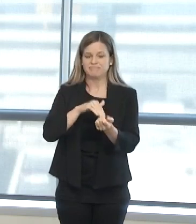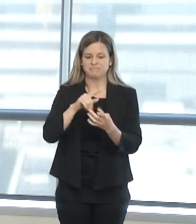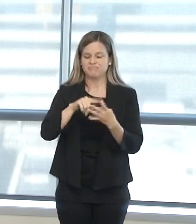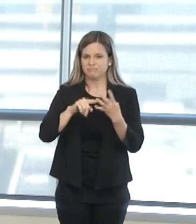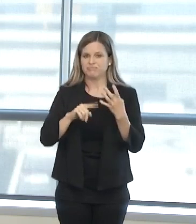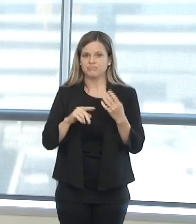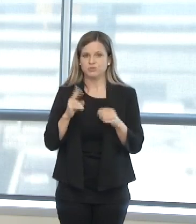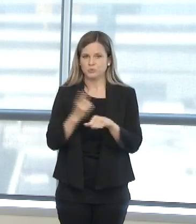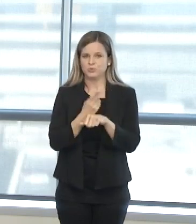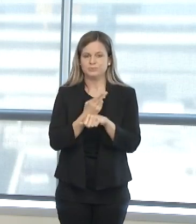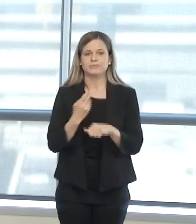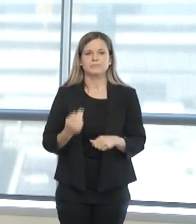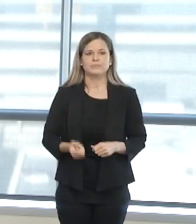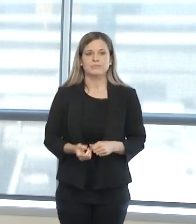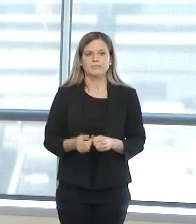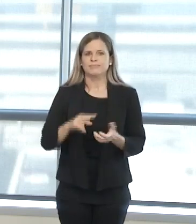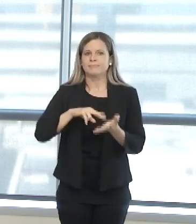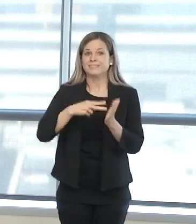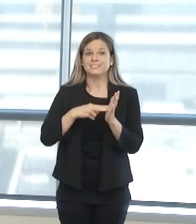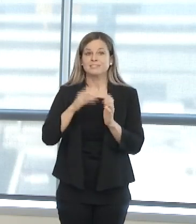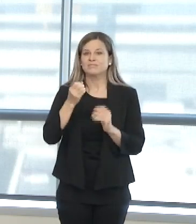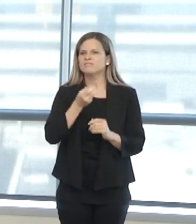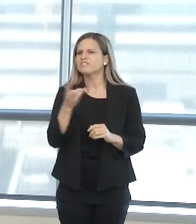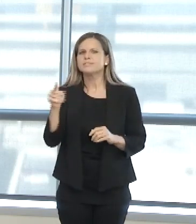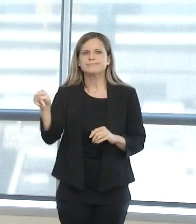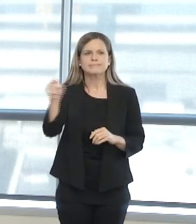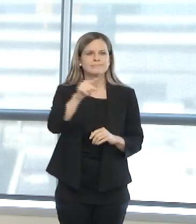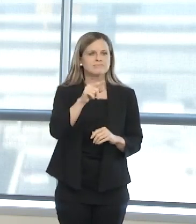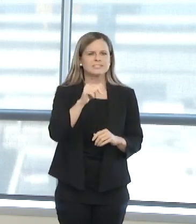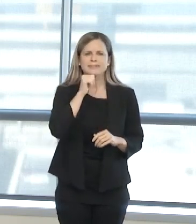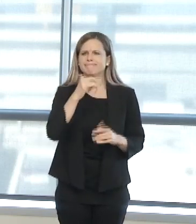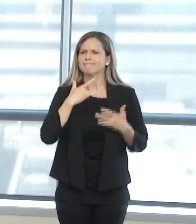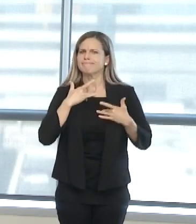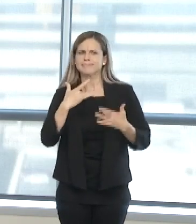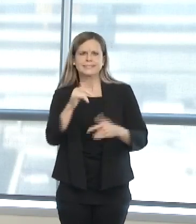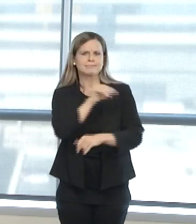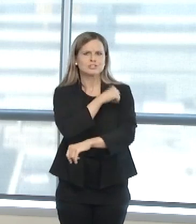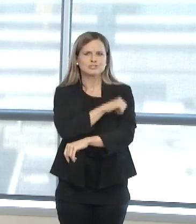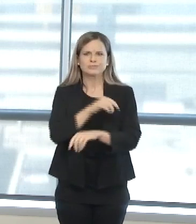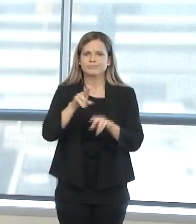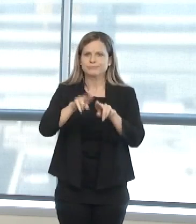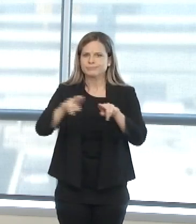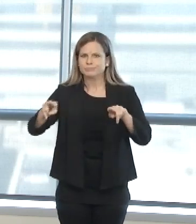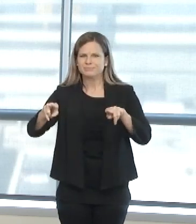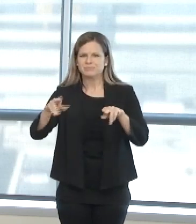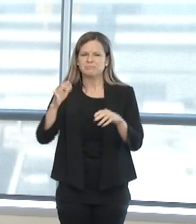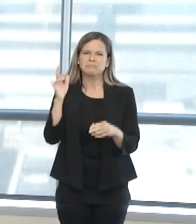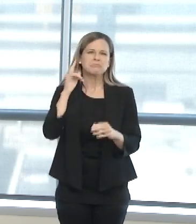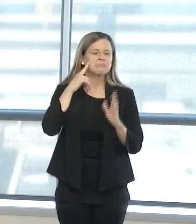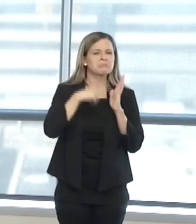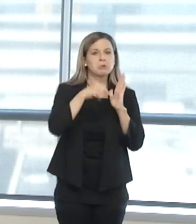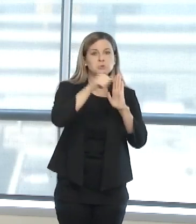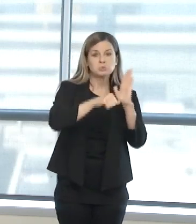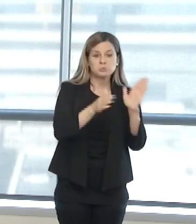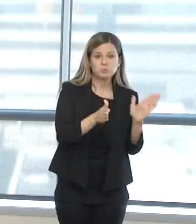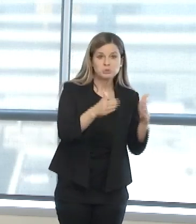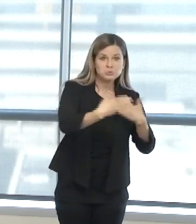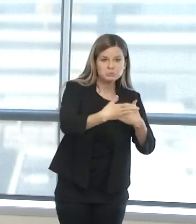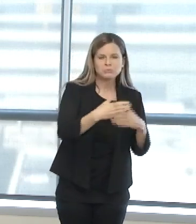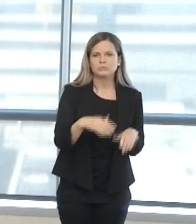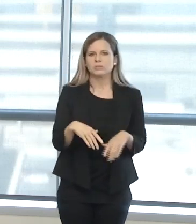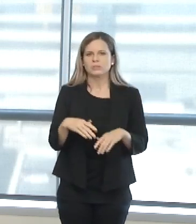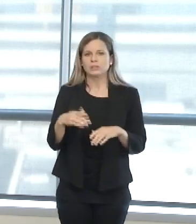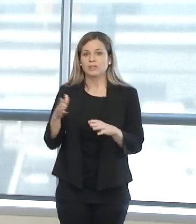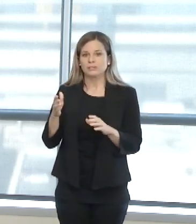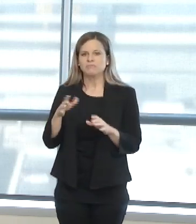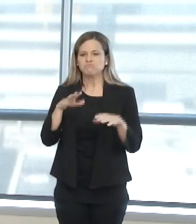nontraditional spaces, such as operating rooms and post-anesthesia care units, to house critical care beds. In addition,